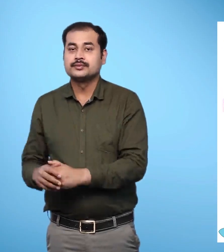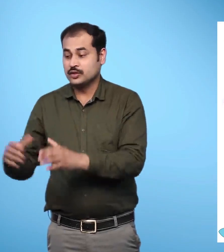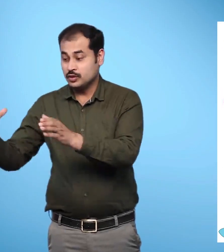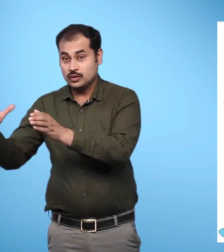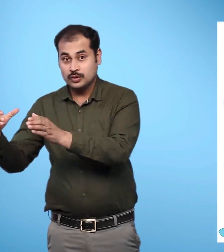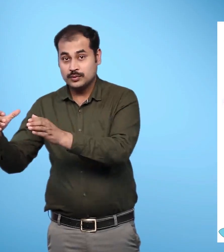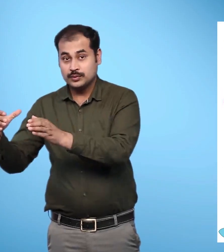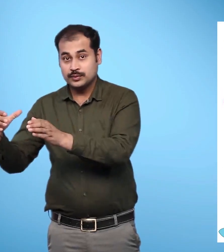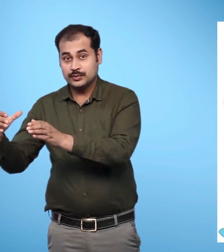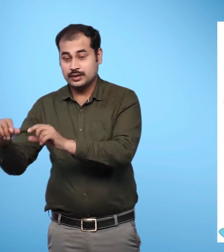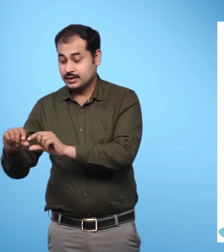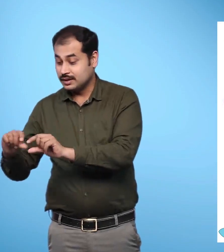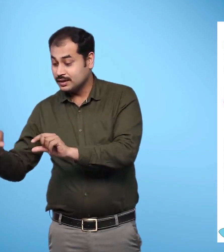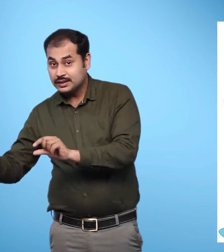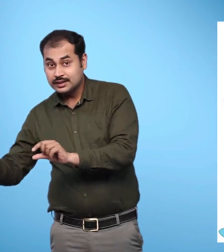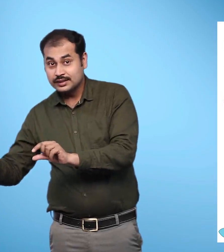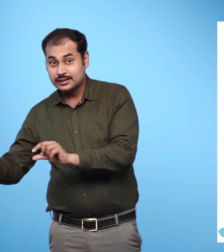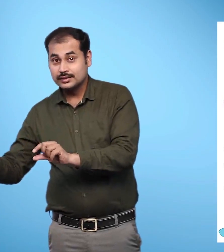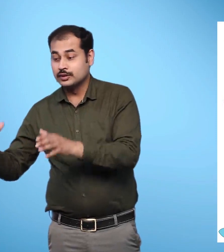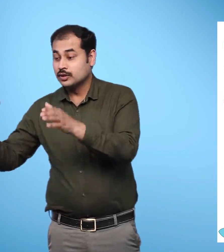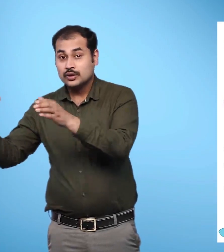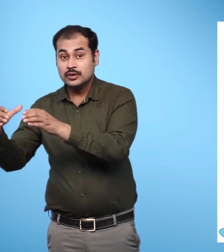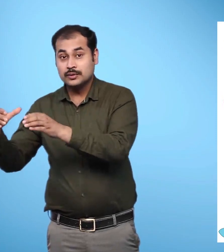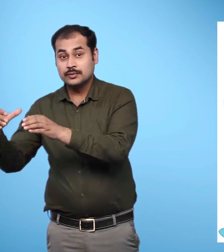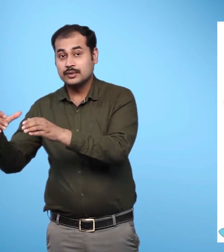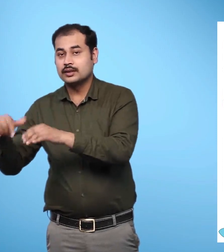Part 3 Text A bundle of 10